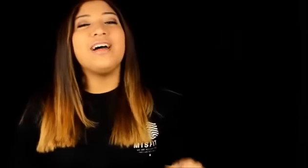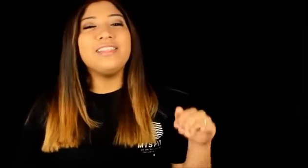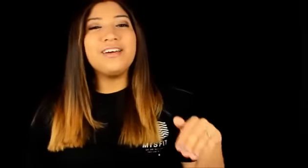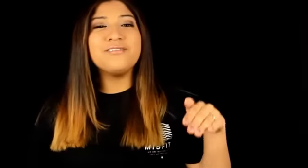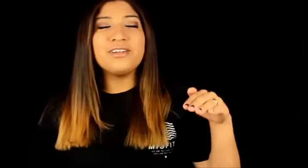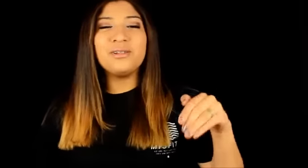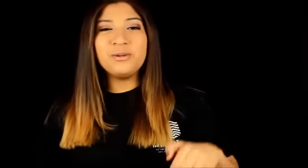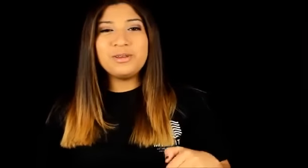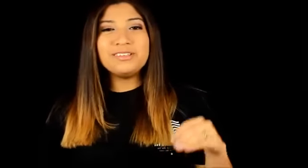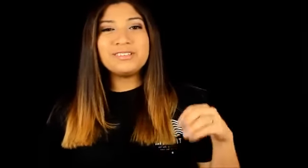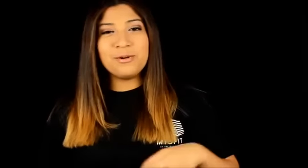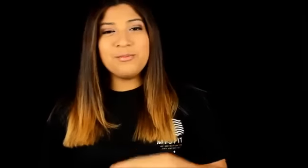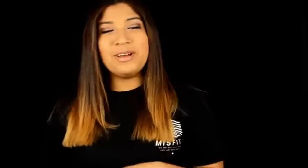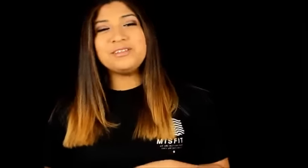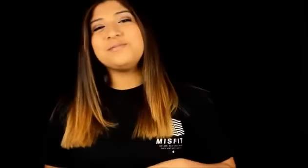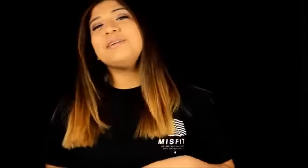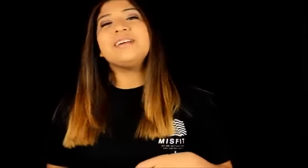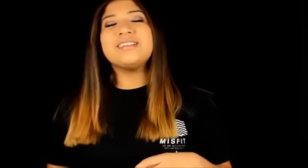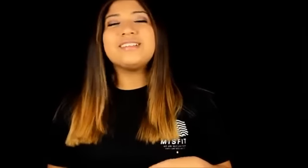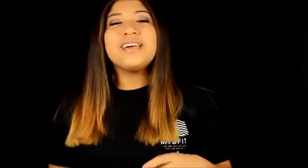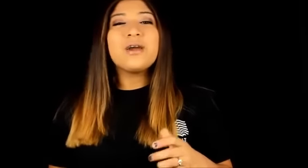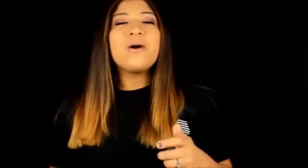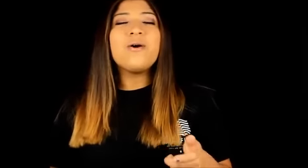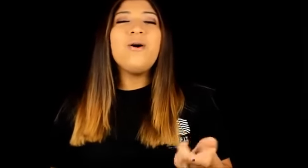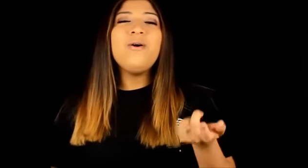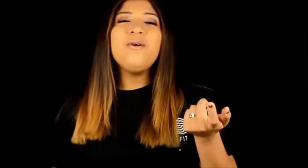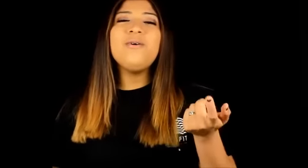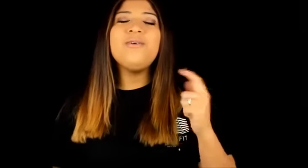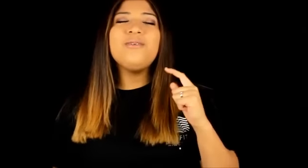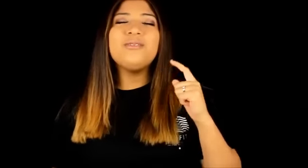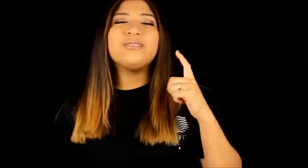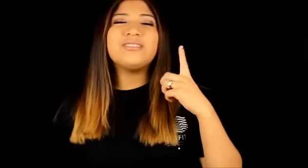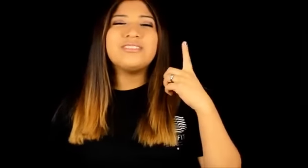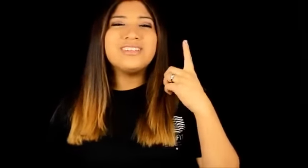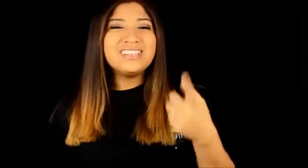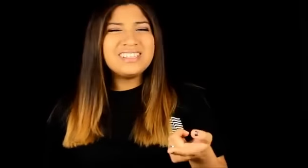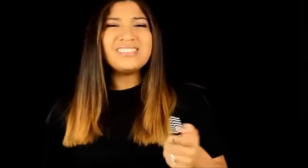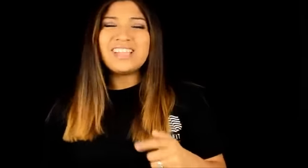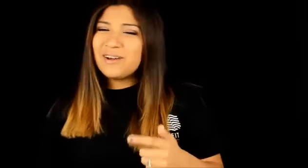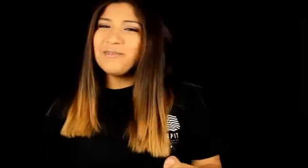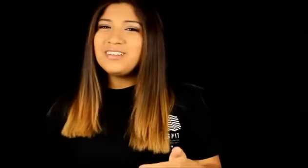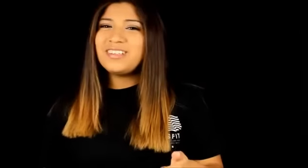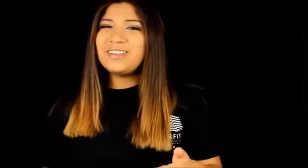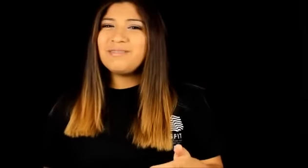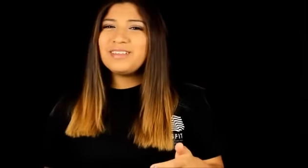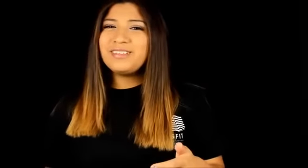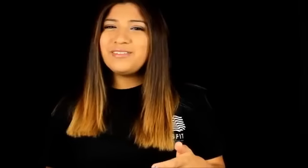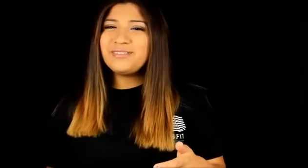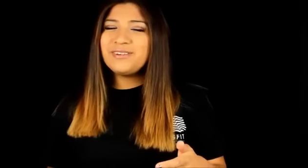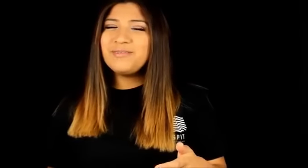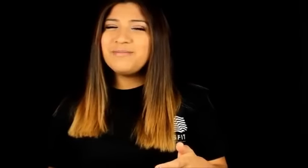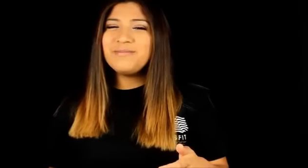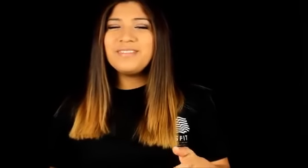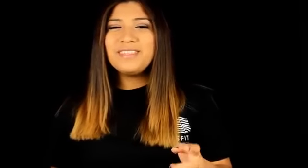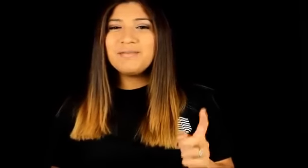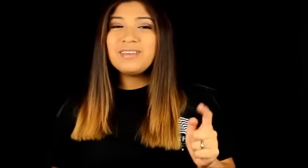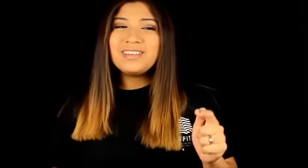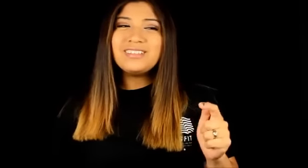I love Louis so much because it's like oh is that where Sam gets it from because